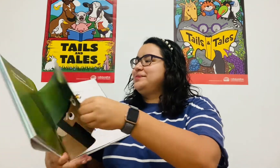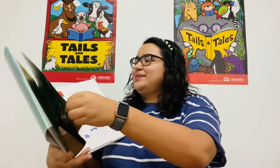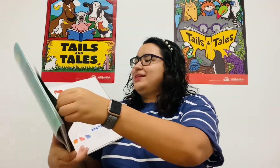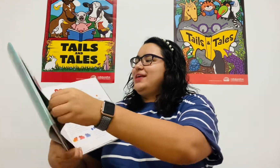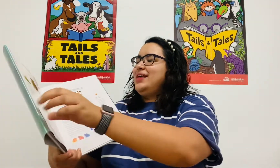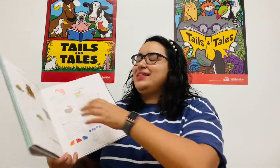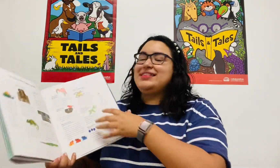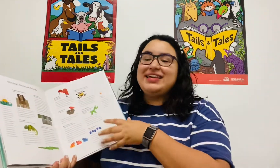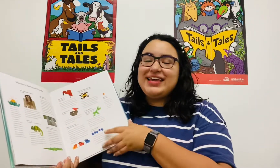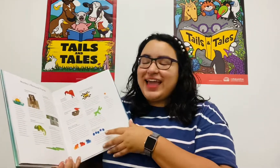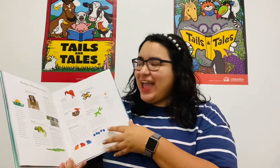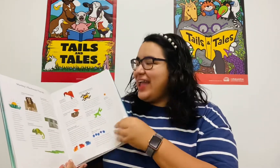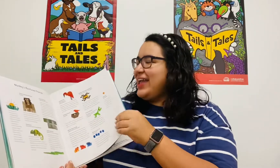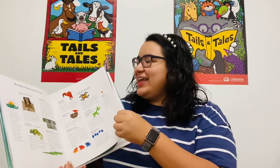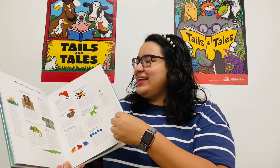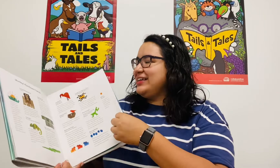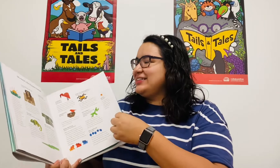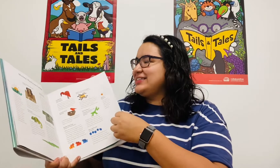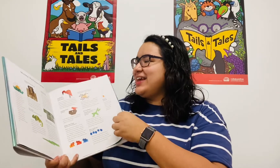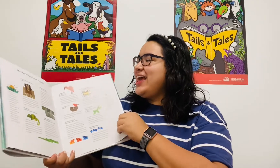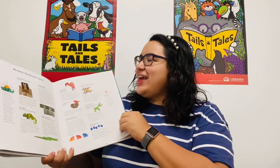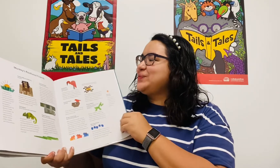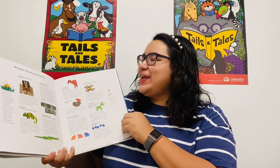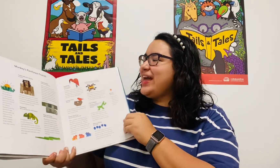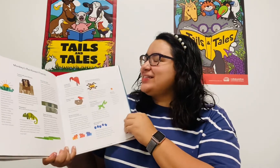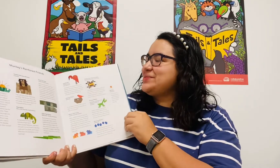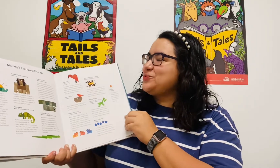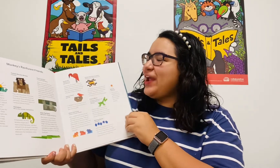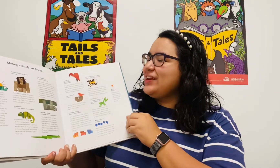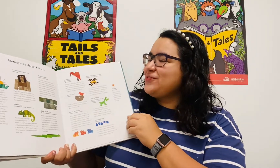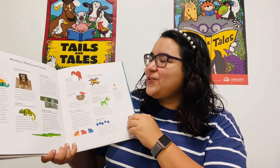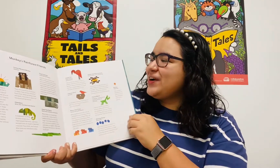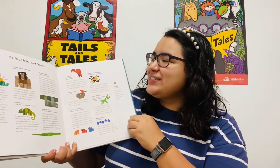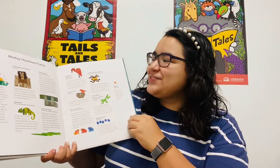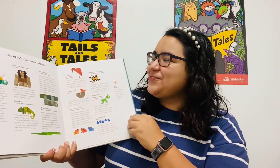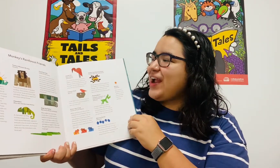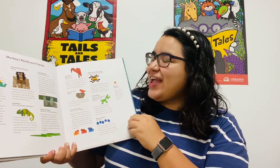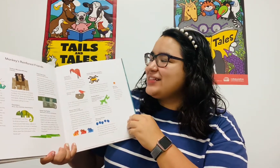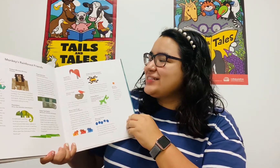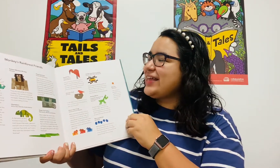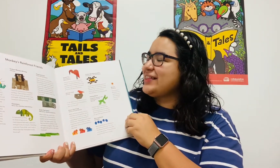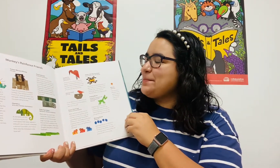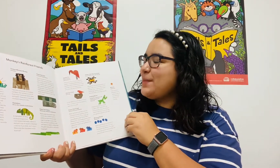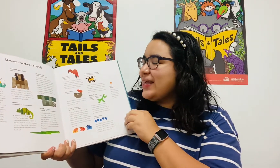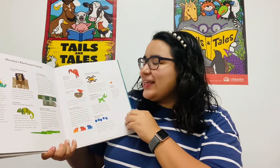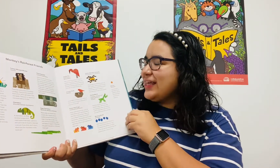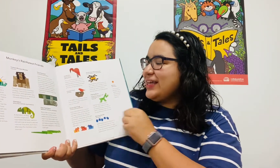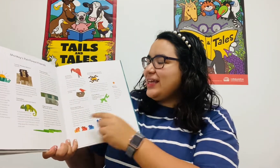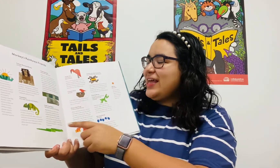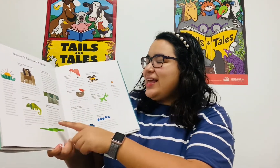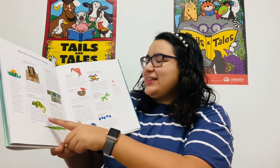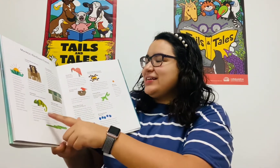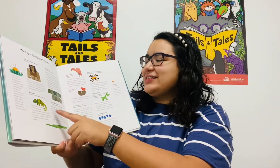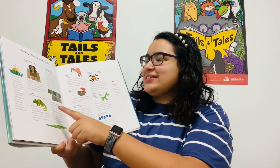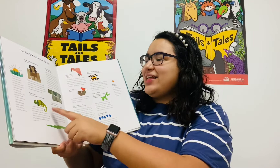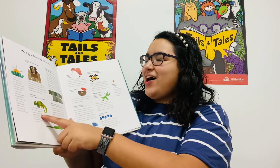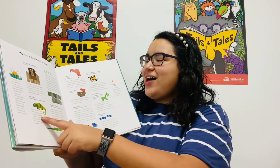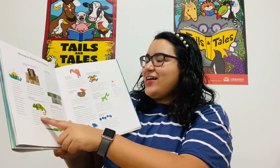The end. And we had some rainforest friends like the monkey, the sloth,